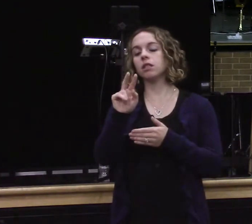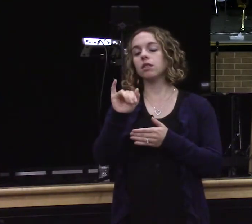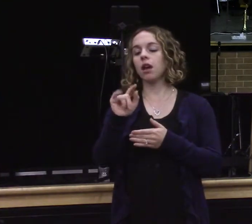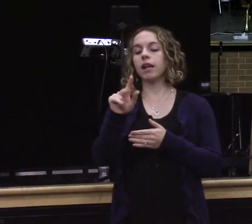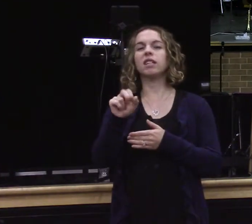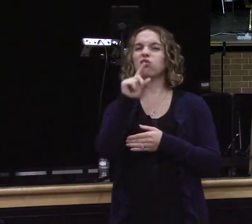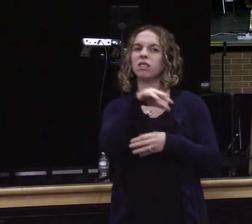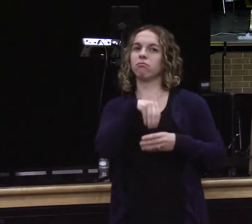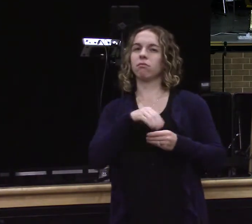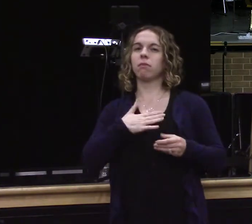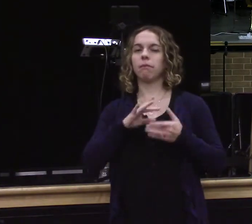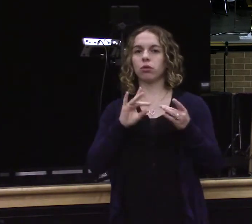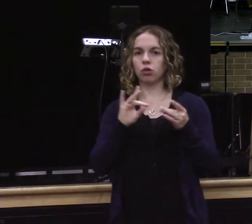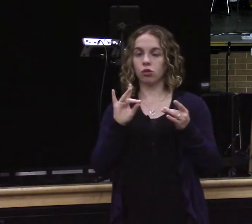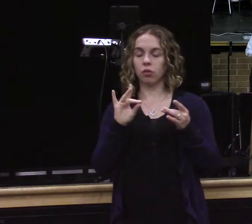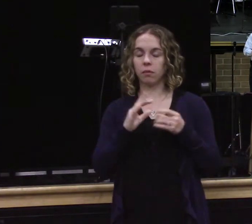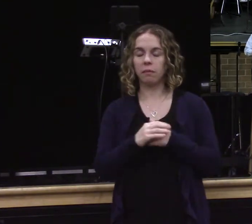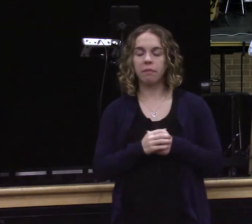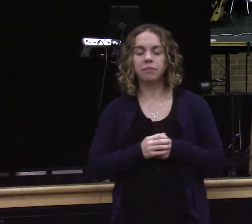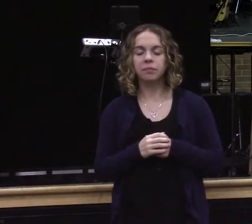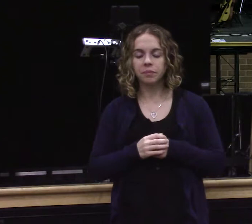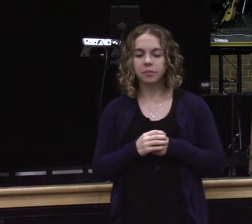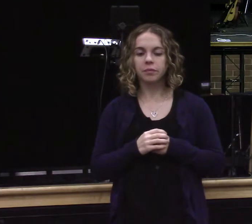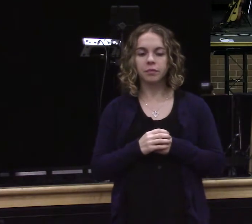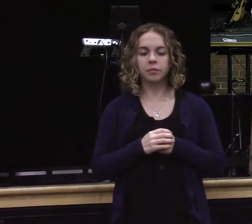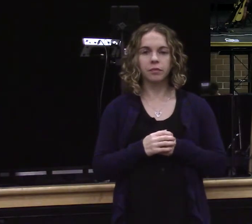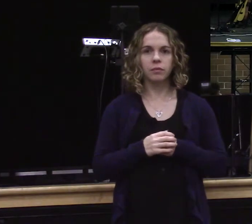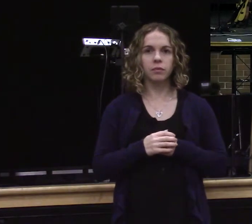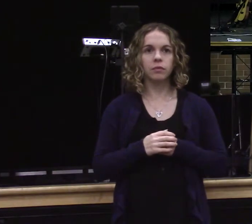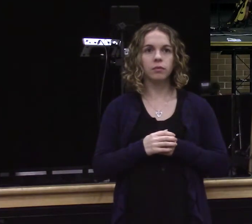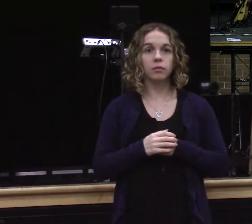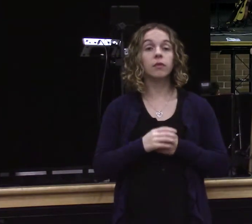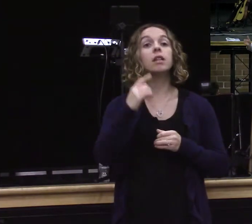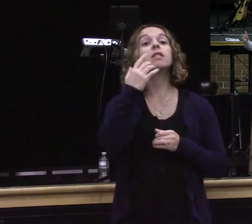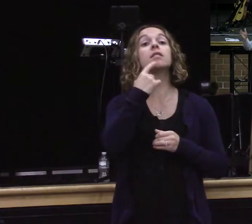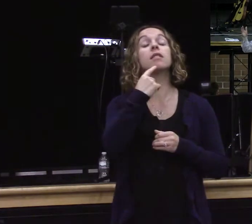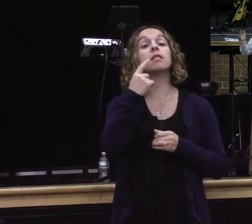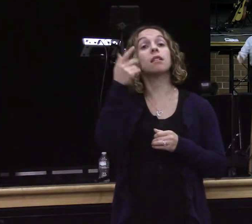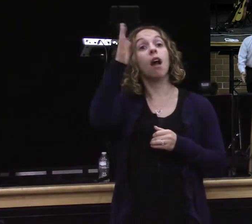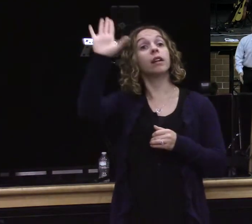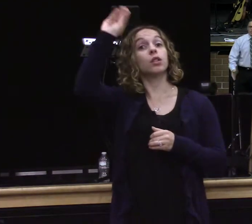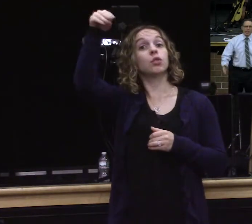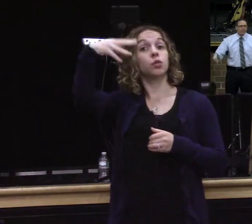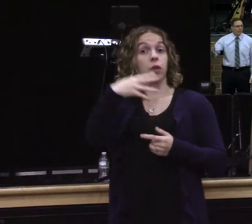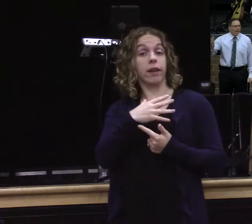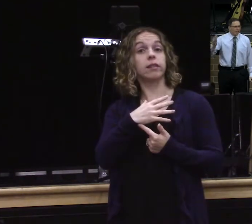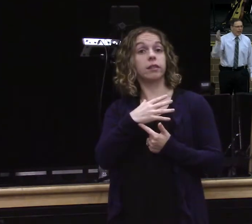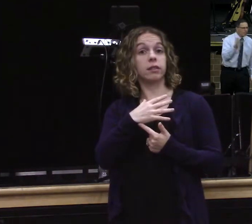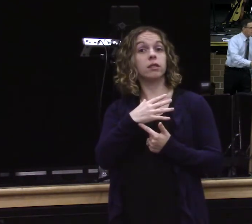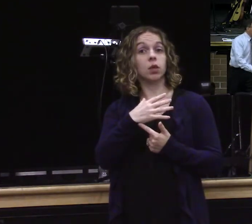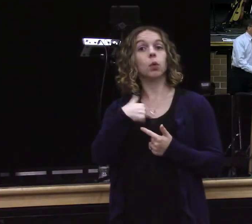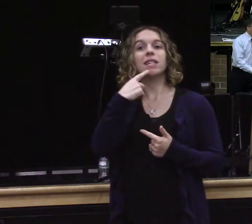my message. Because after it says that by the grace of God, we say no to our sins